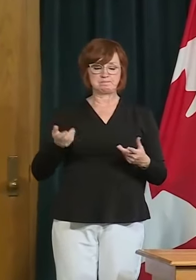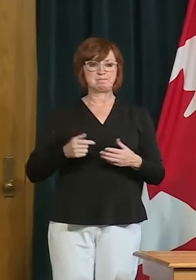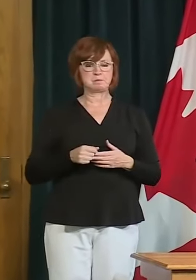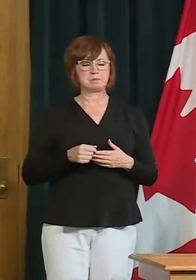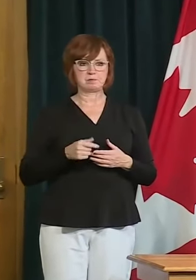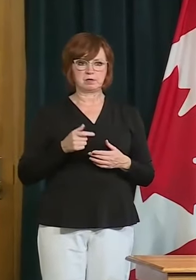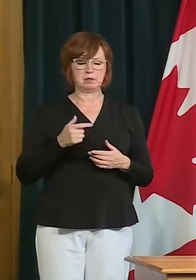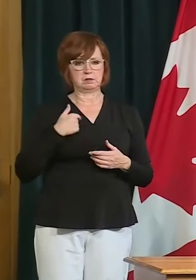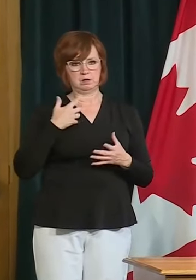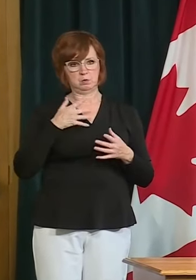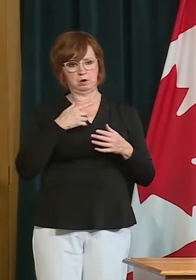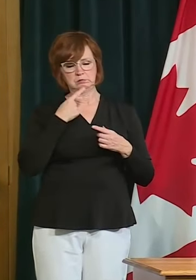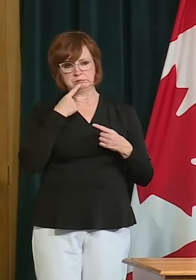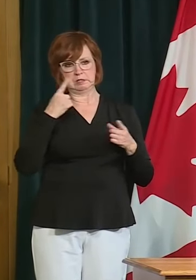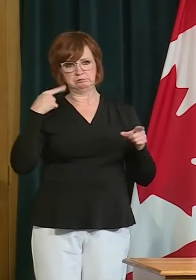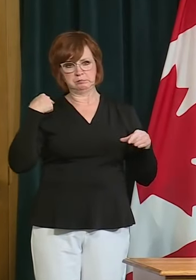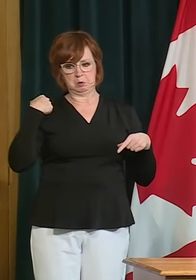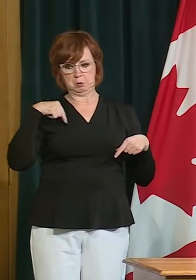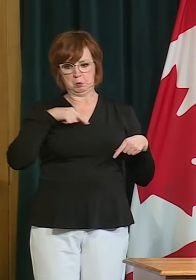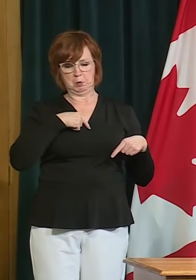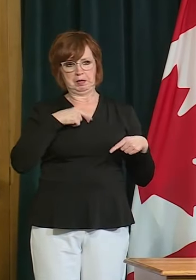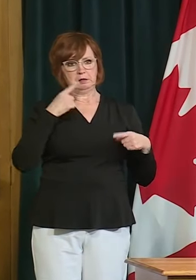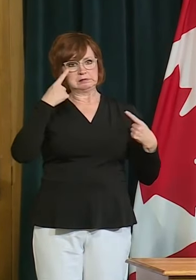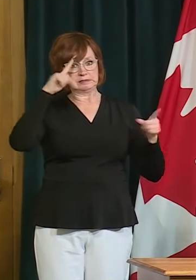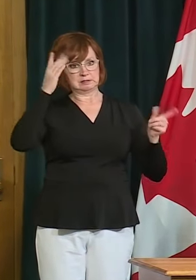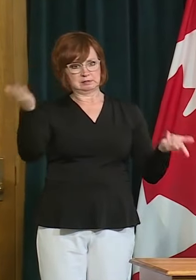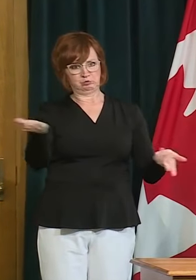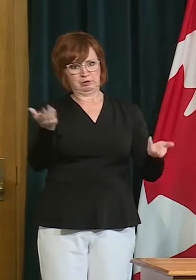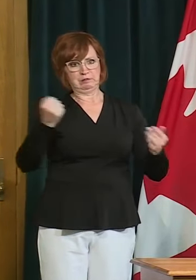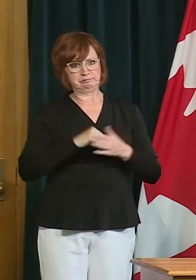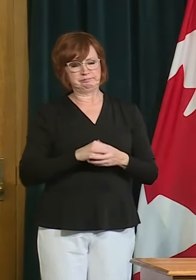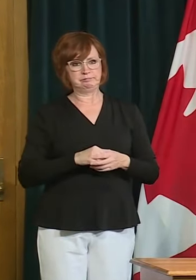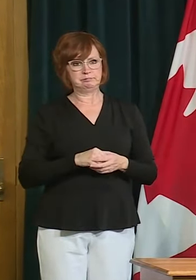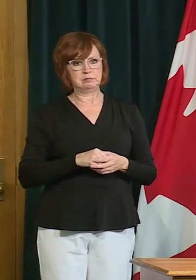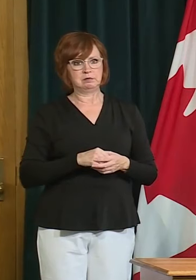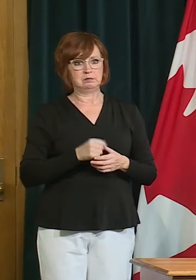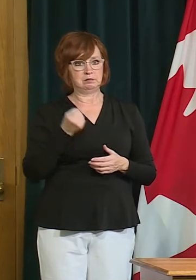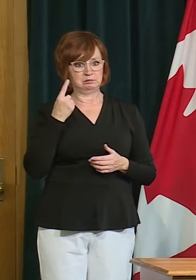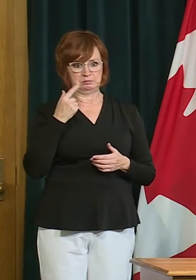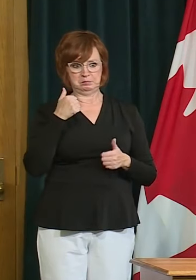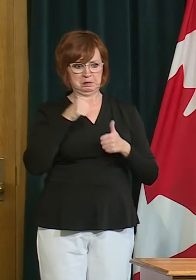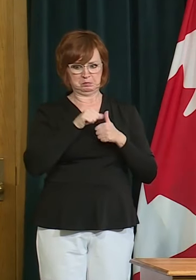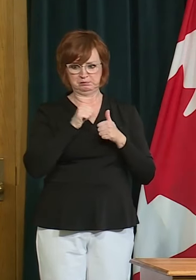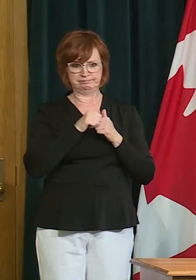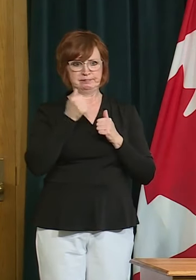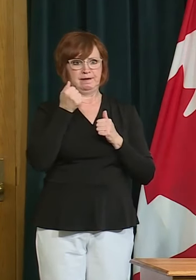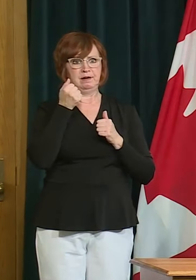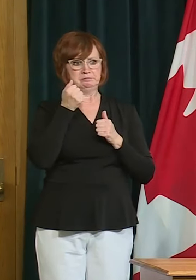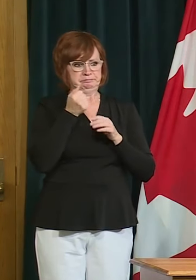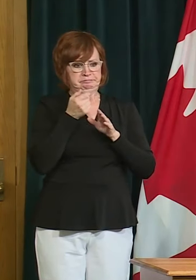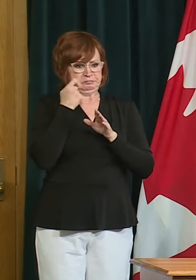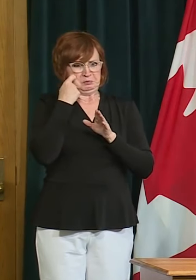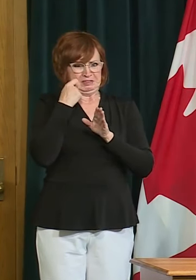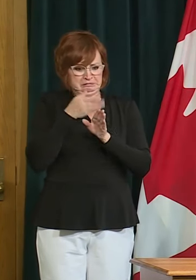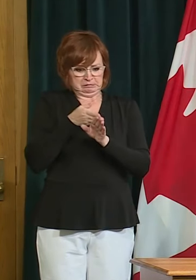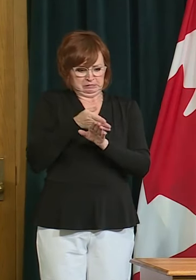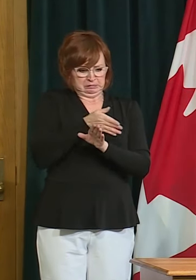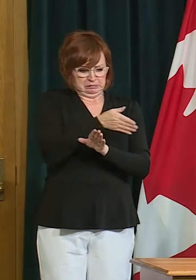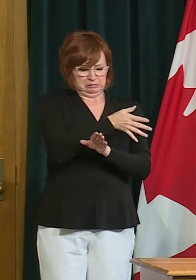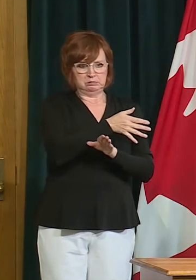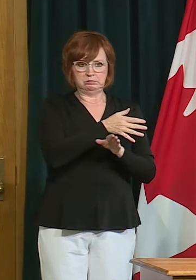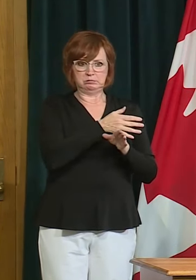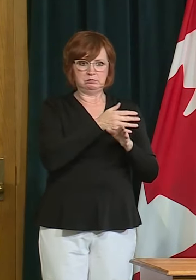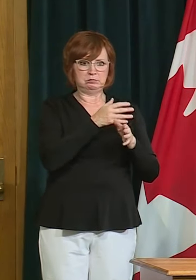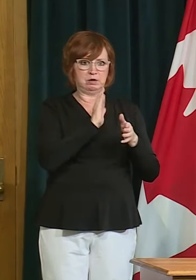and if you look back just uh not that many weeks ago we were experiencing some of the highest numbers that we'd had to date in in certain areas of the province